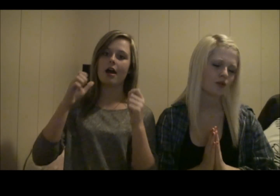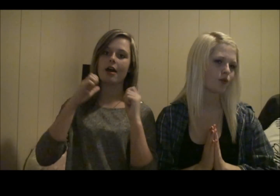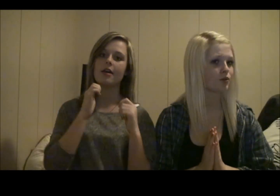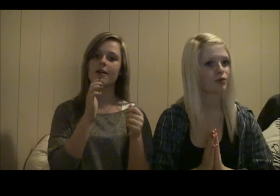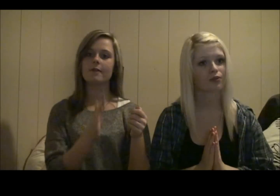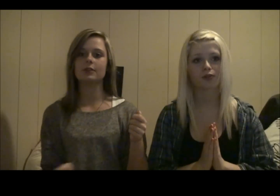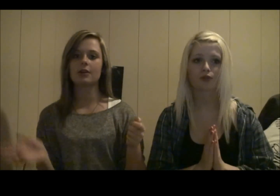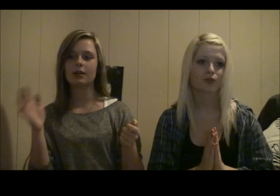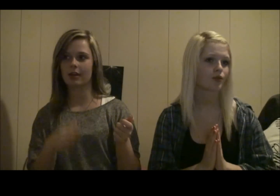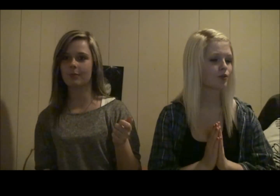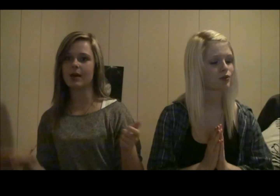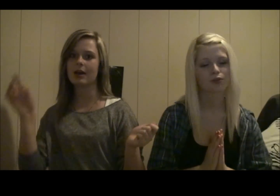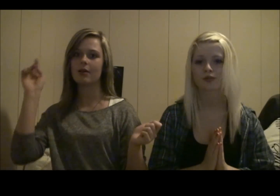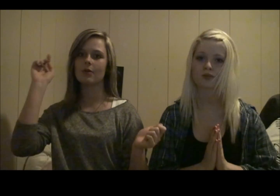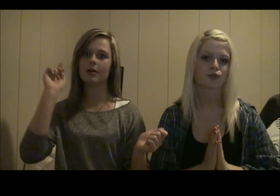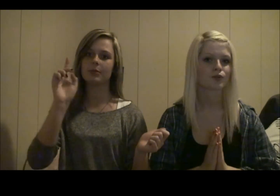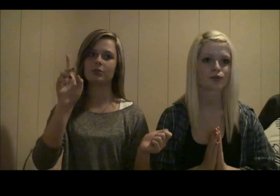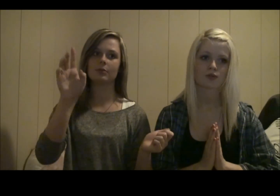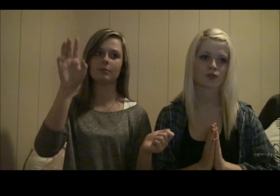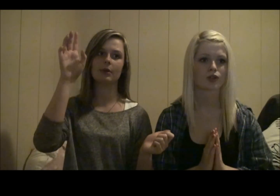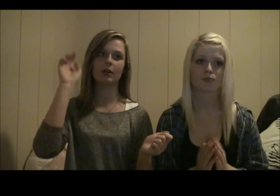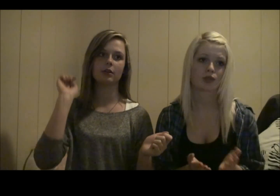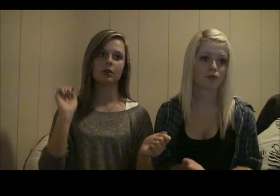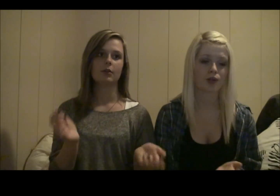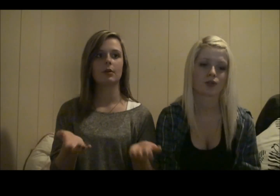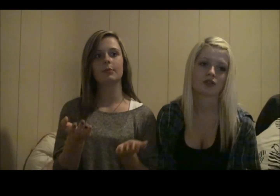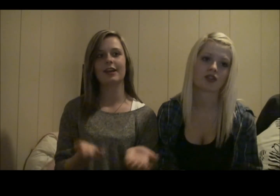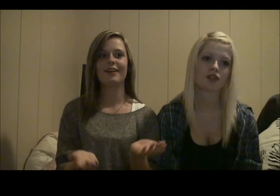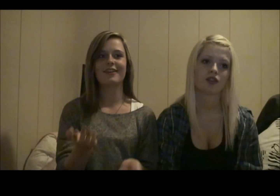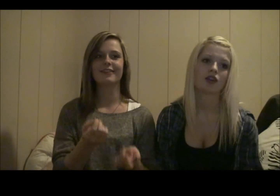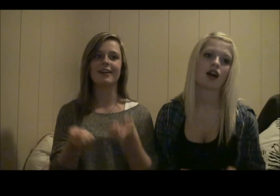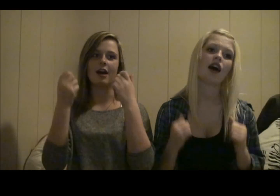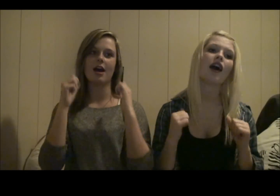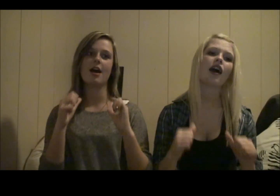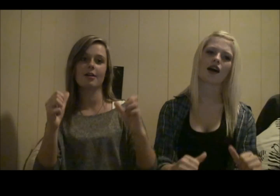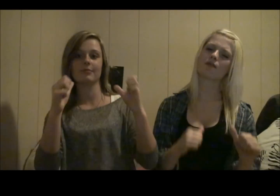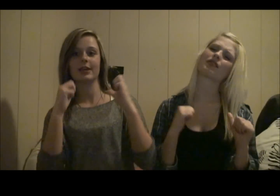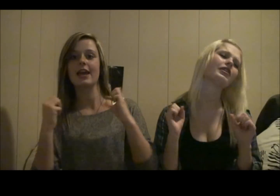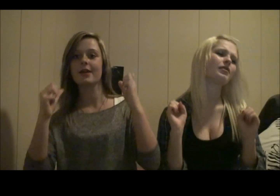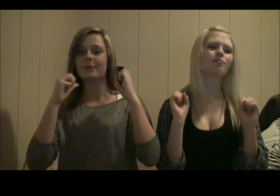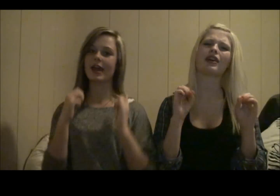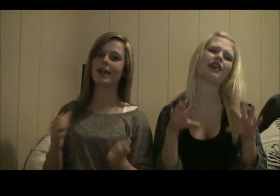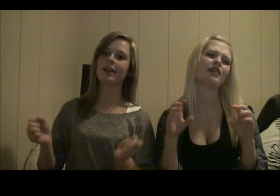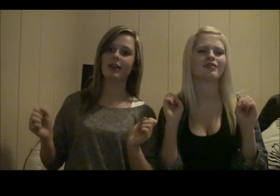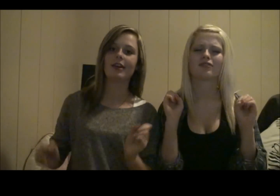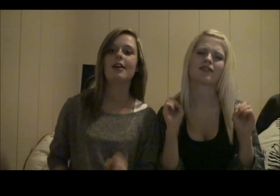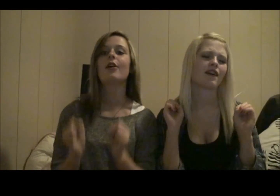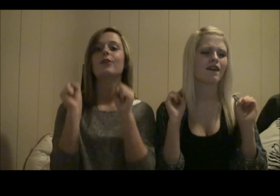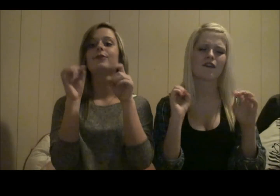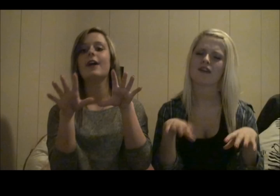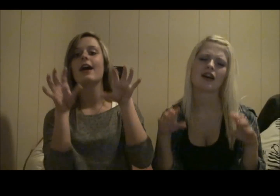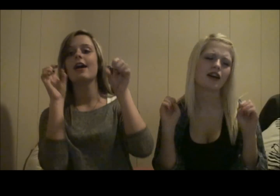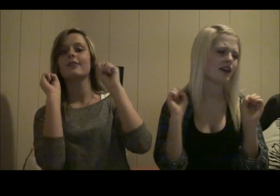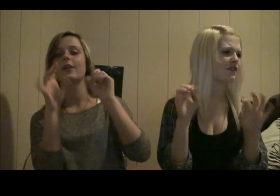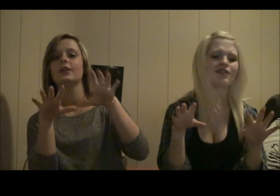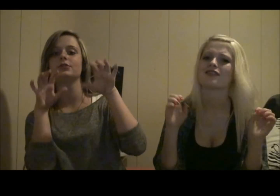have a dog and now I'm Number number number all day long I'm getting paid five hundred